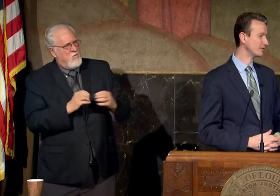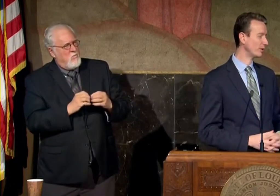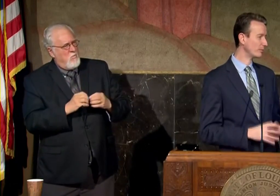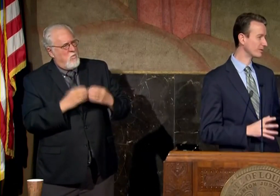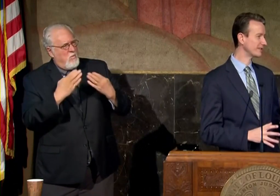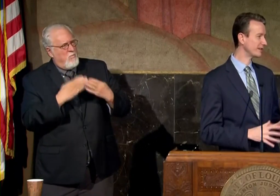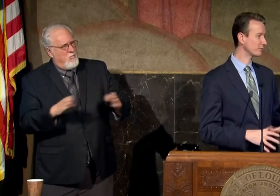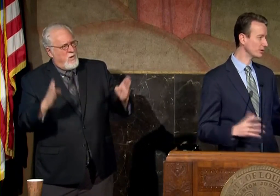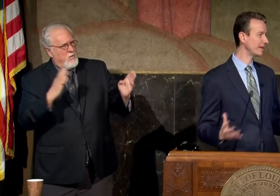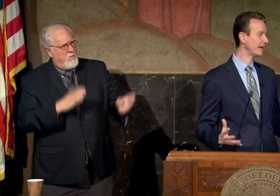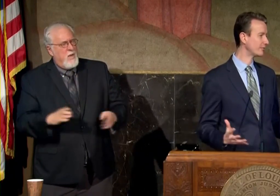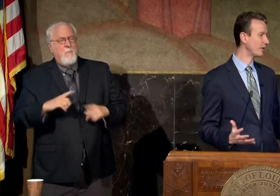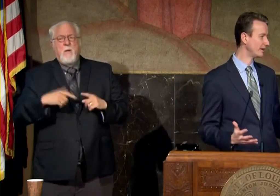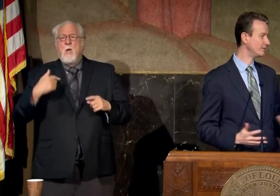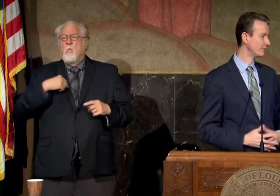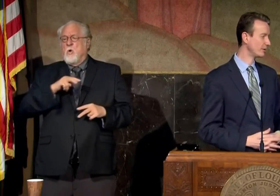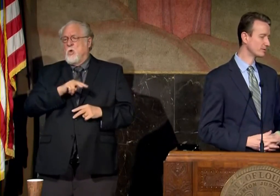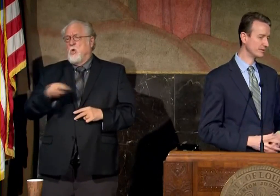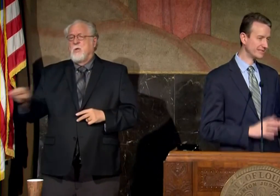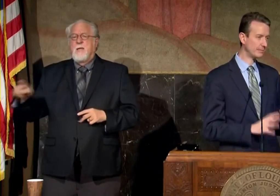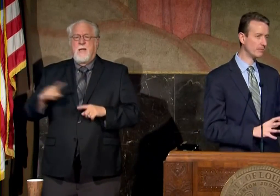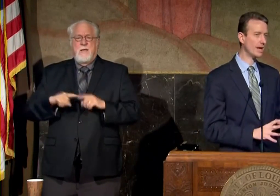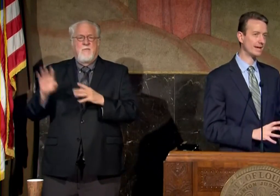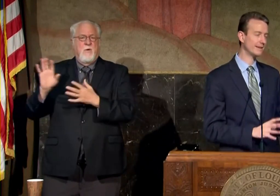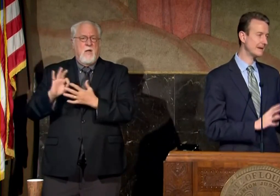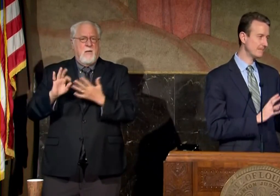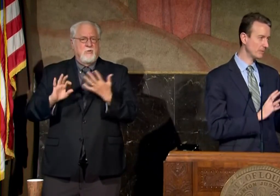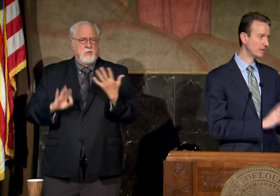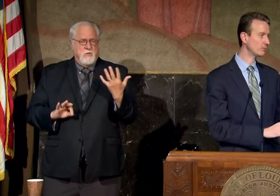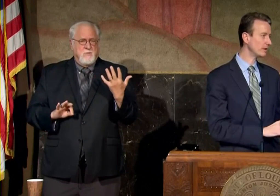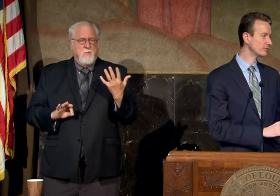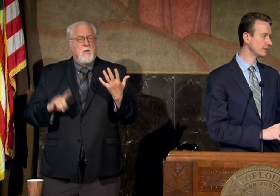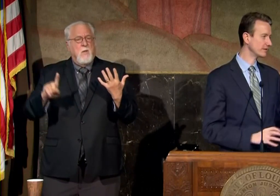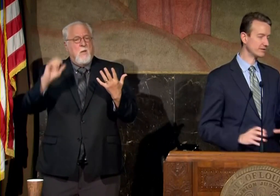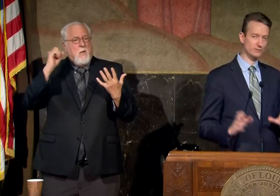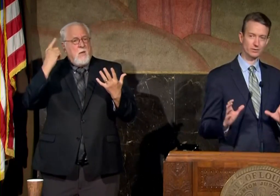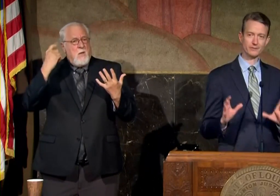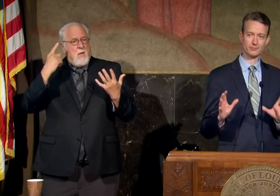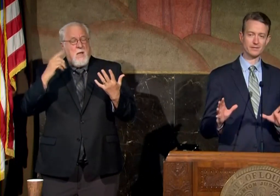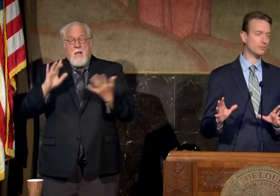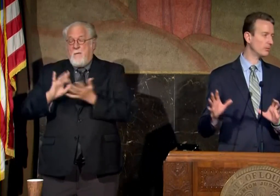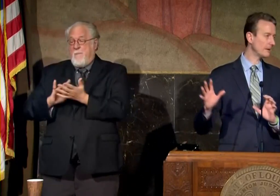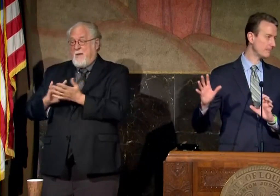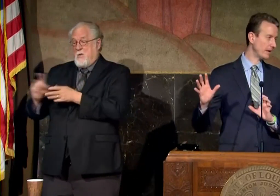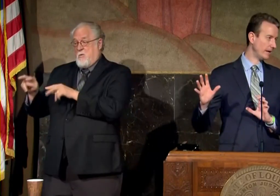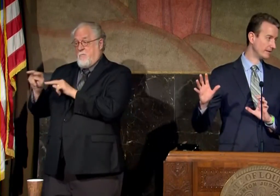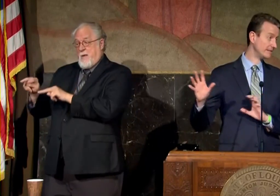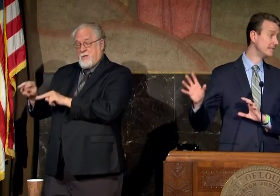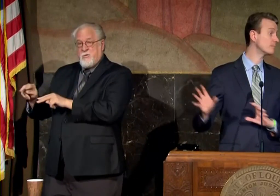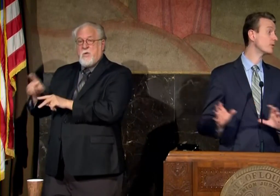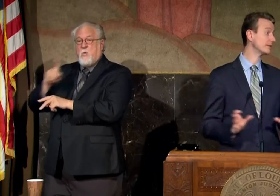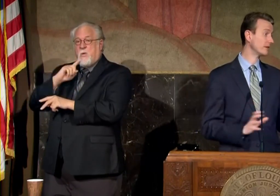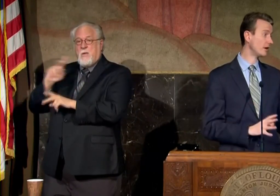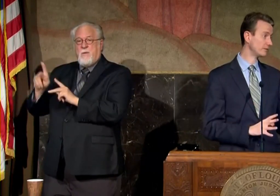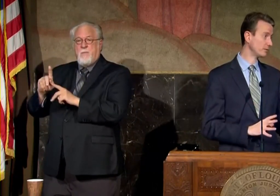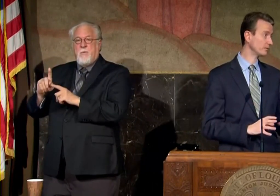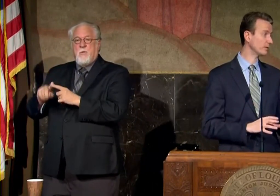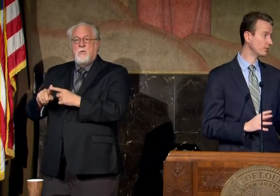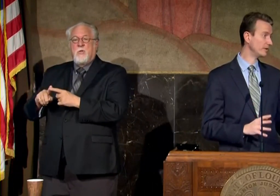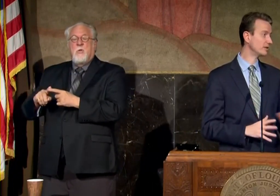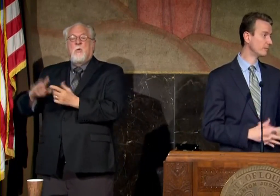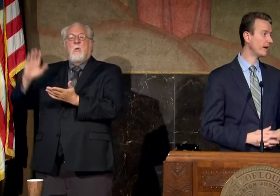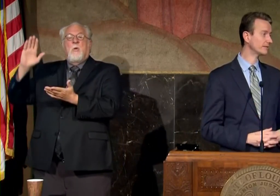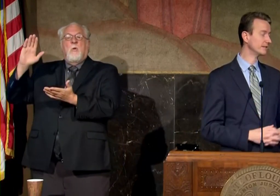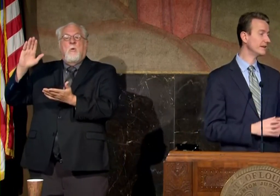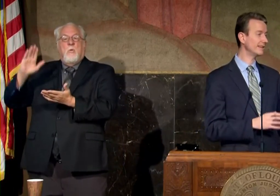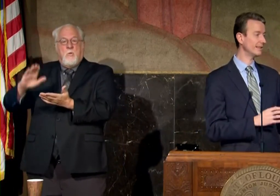strategy as well but i'll say is we're looking at a variety of different opportunities keep in mind the medical monitoring stations really for people uh to decompress the hospitals when